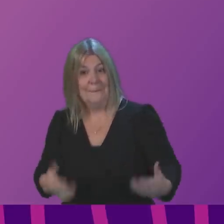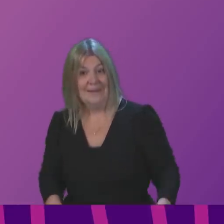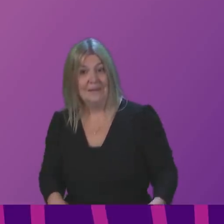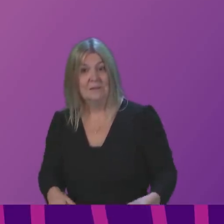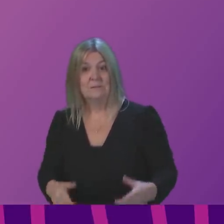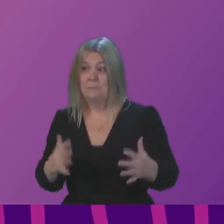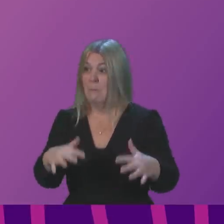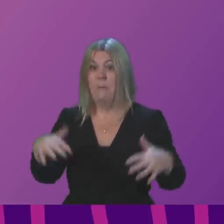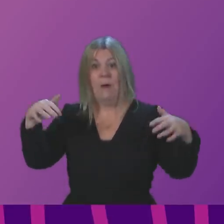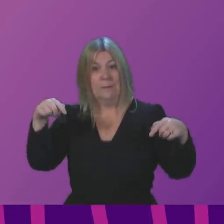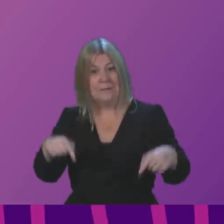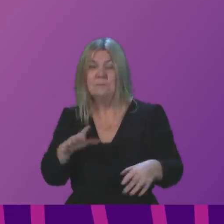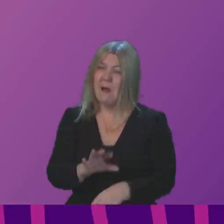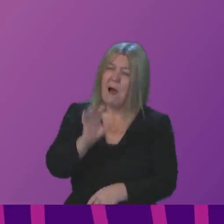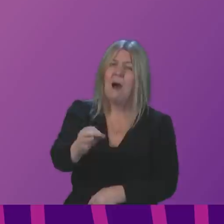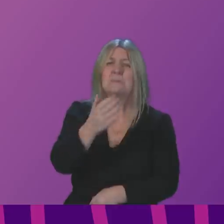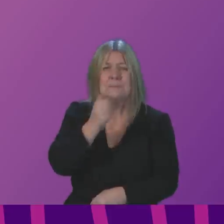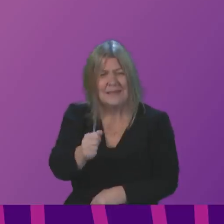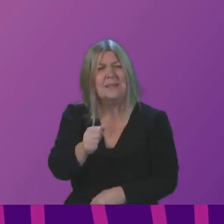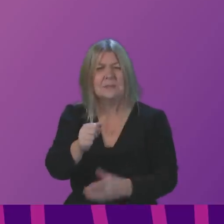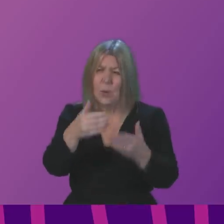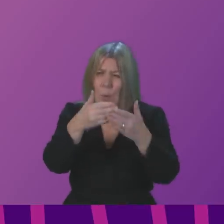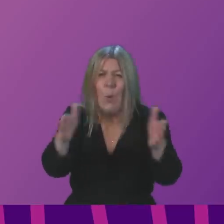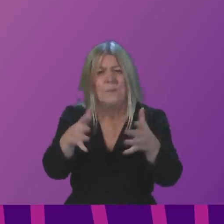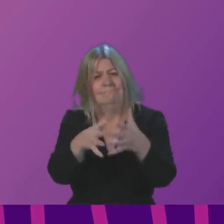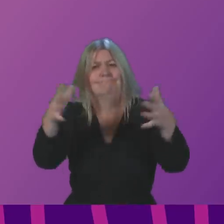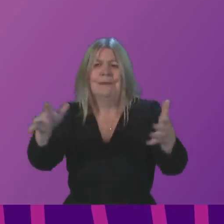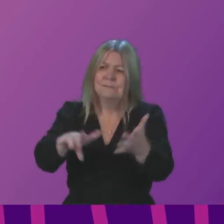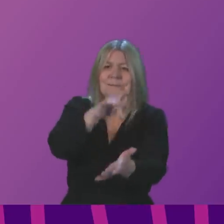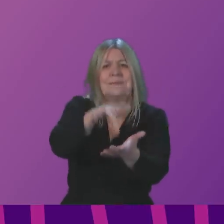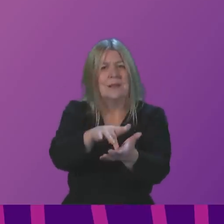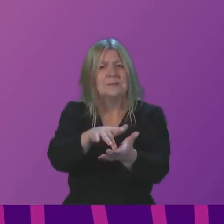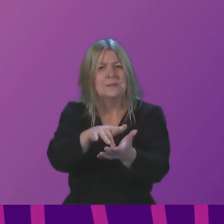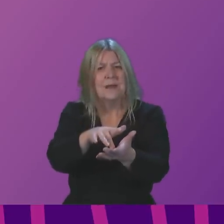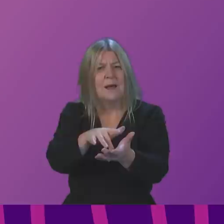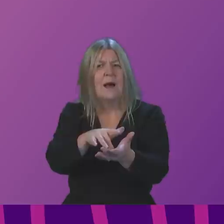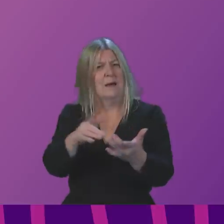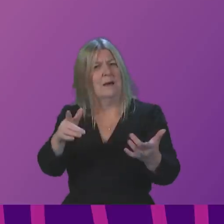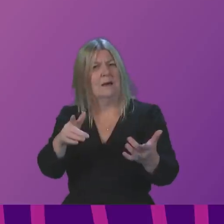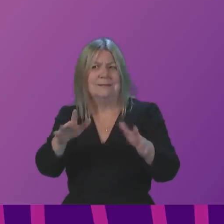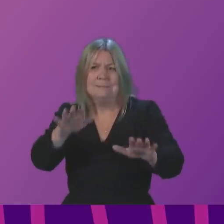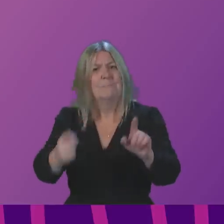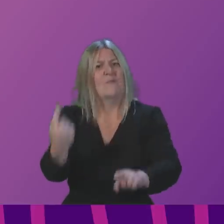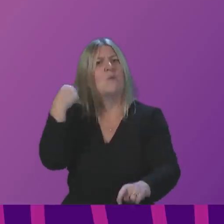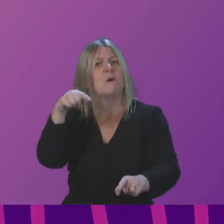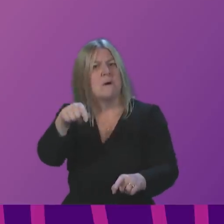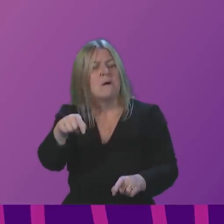reopening of mass vaccination centres. Now, if not of the scale of the PNG Live or the Hydro, at least major clinics in